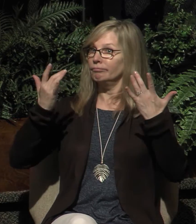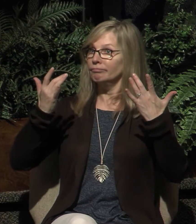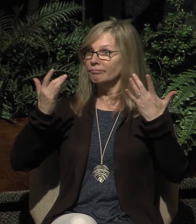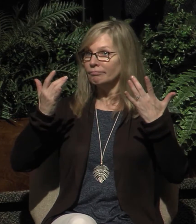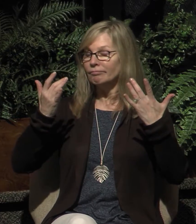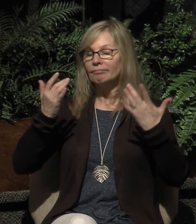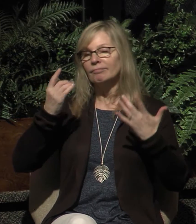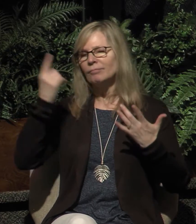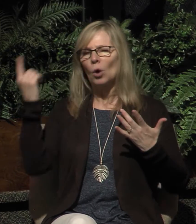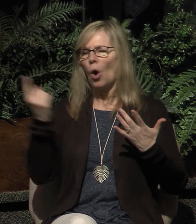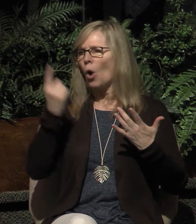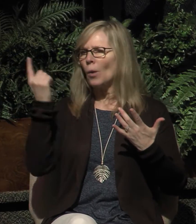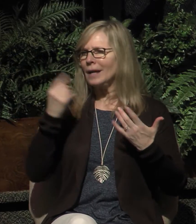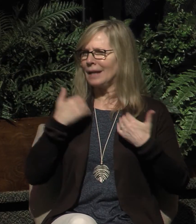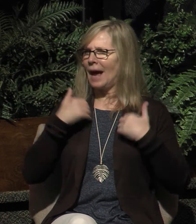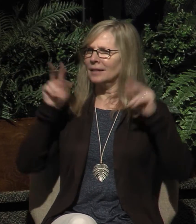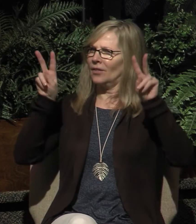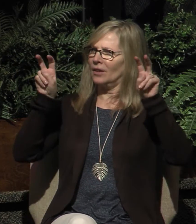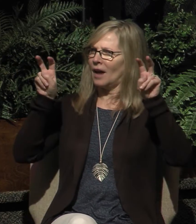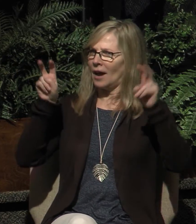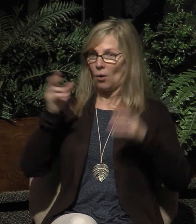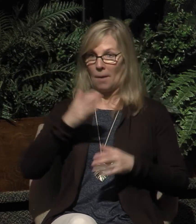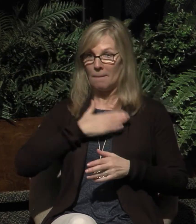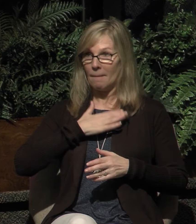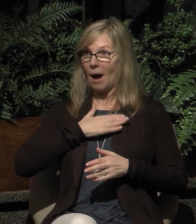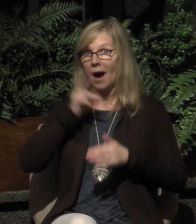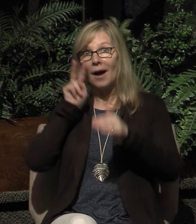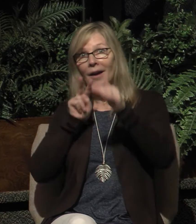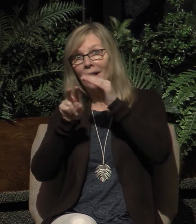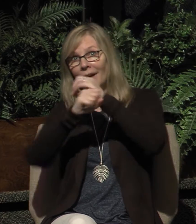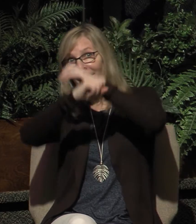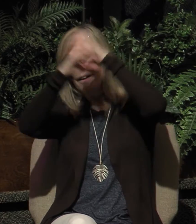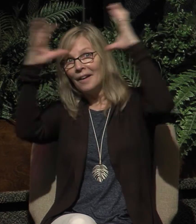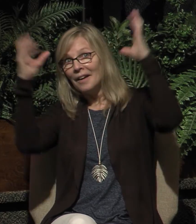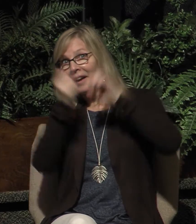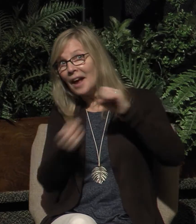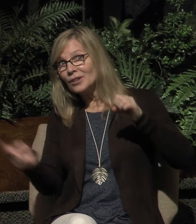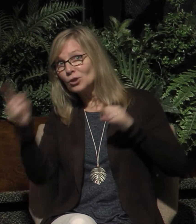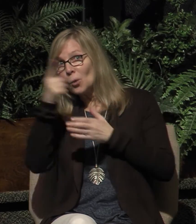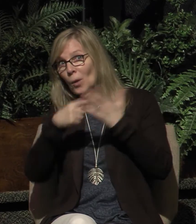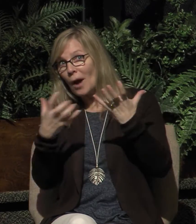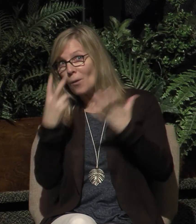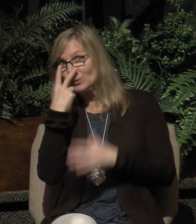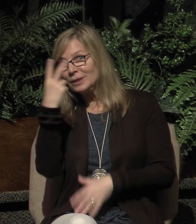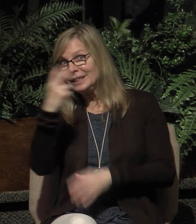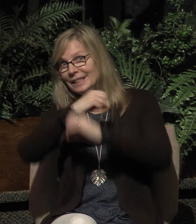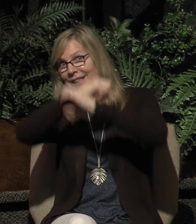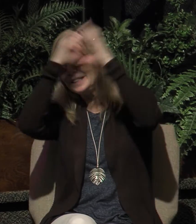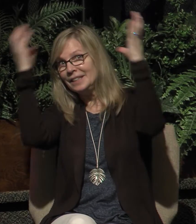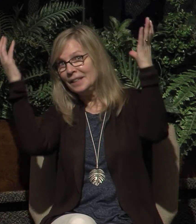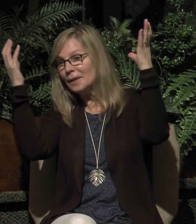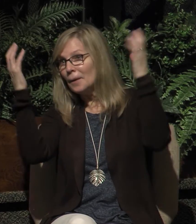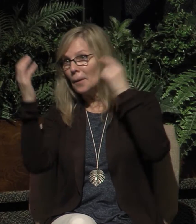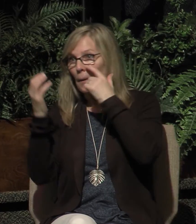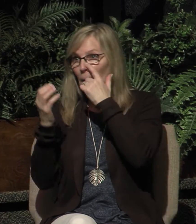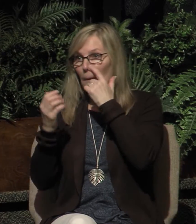What I Would Like to See at Lakeside in the Coming Year, I started to address the issue of church membership by posing two